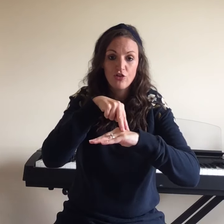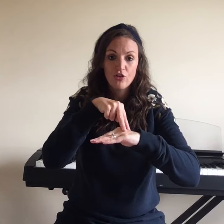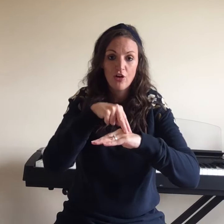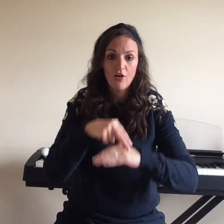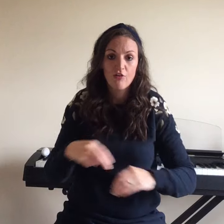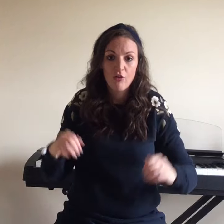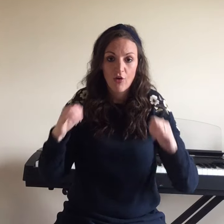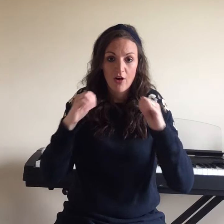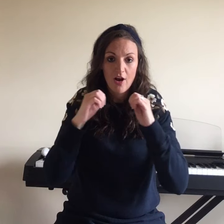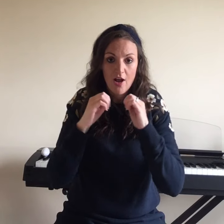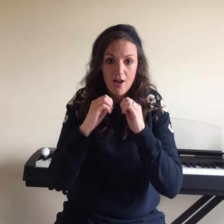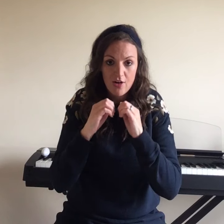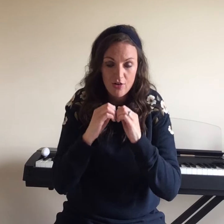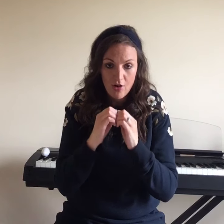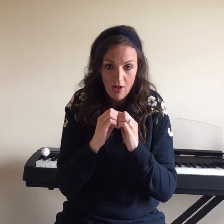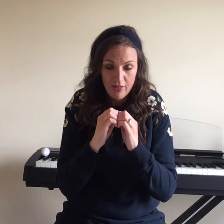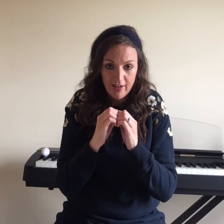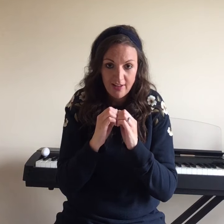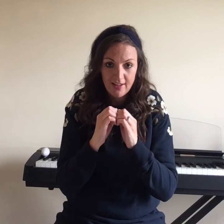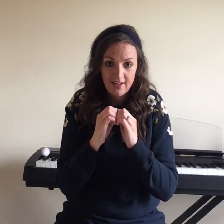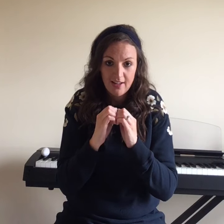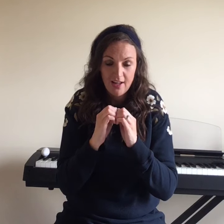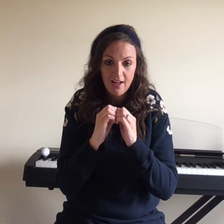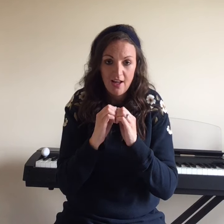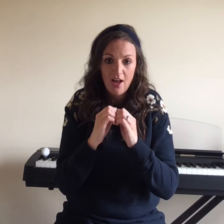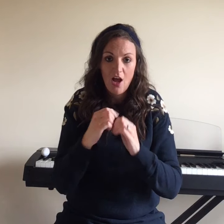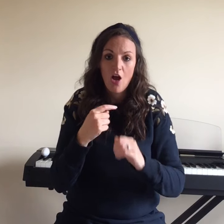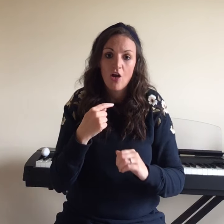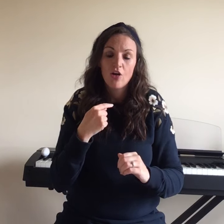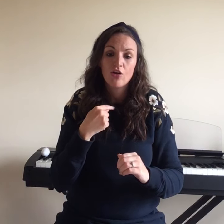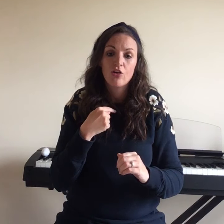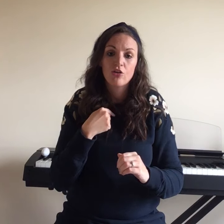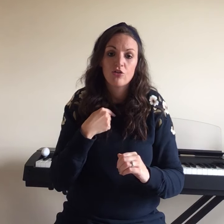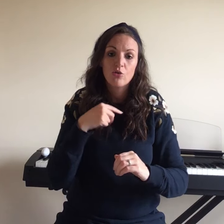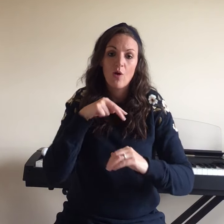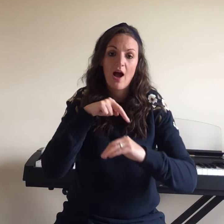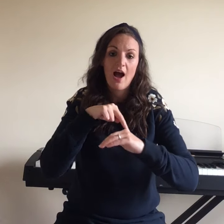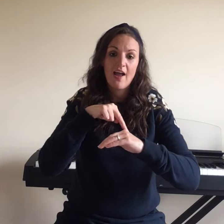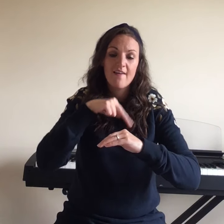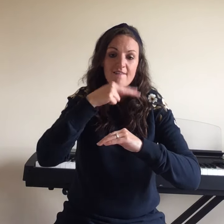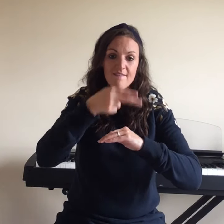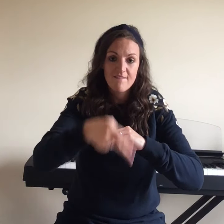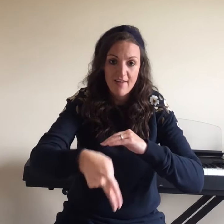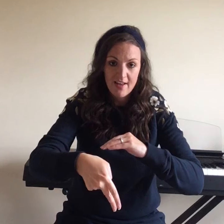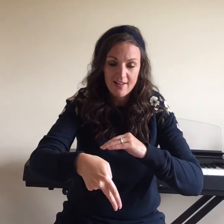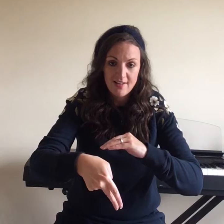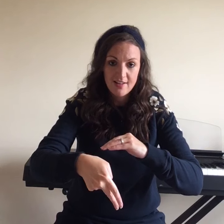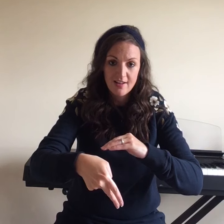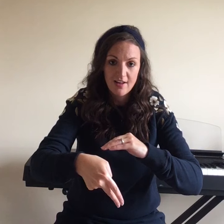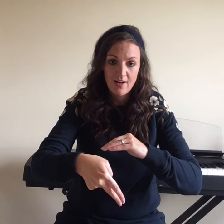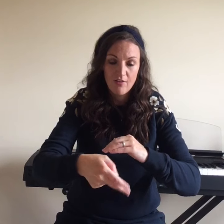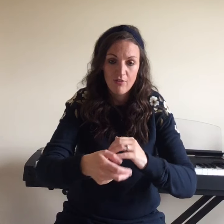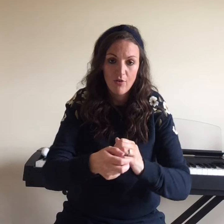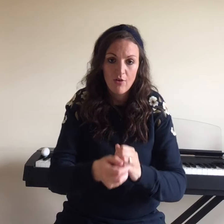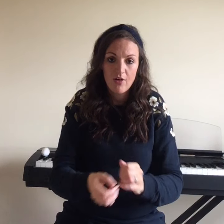for nothing. So I fell for